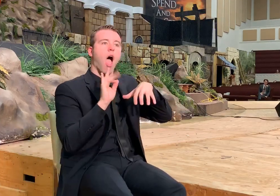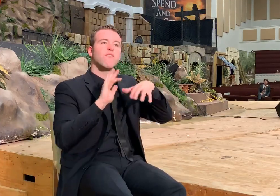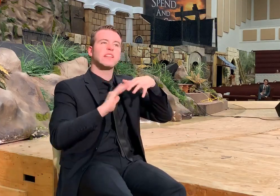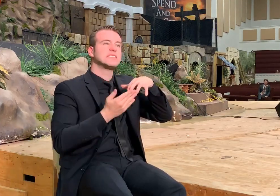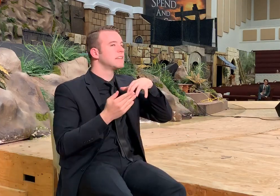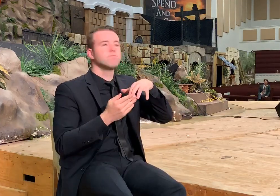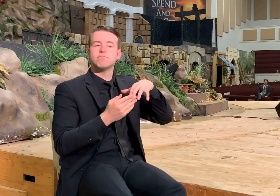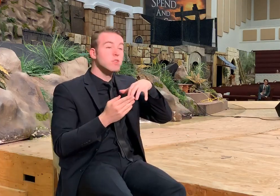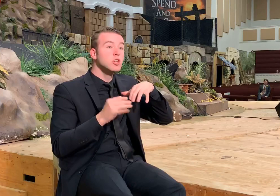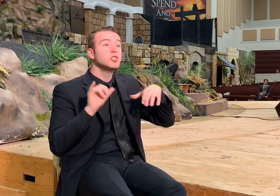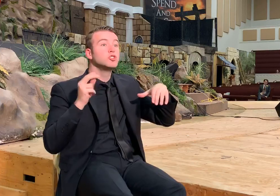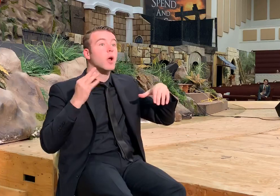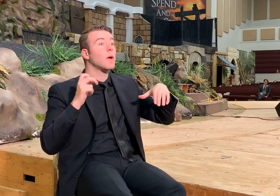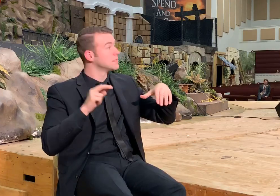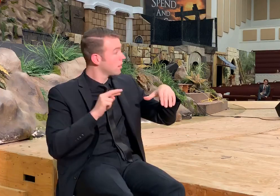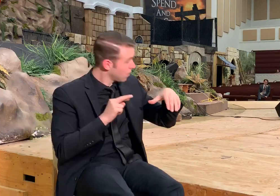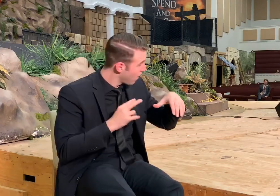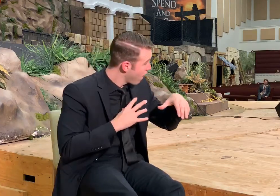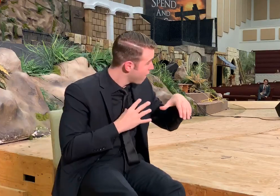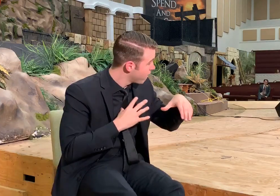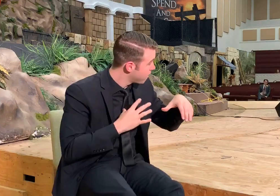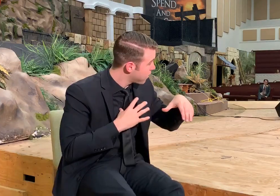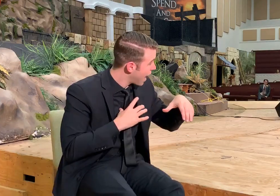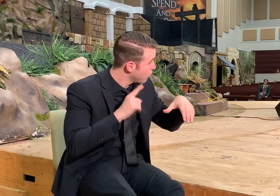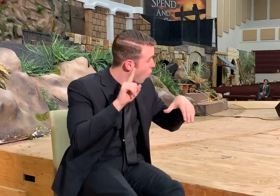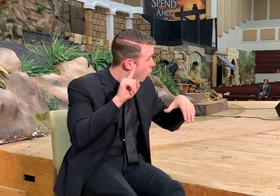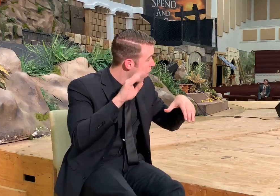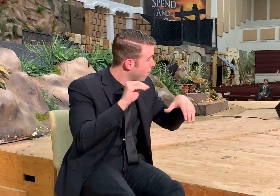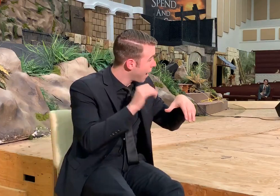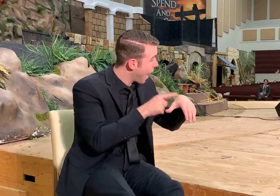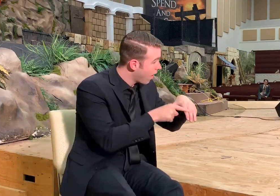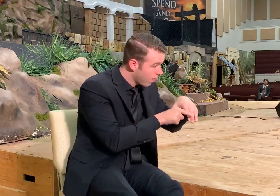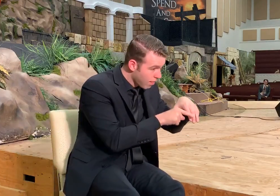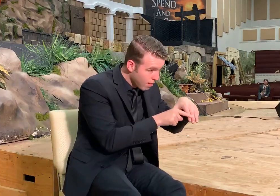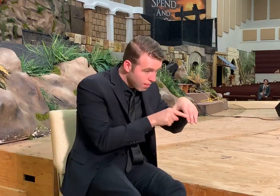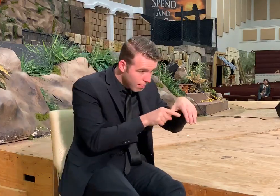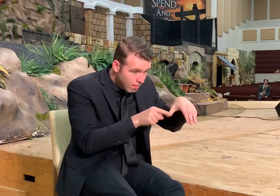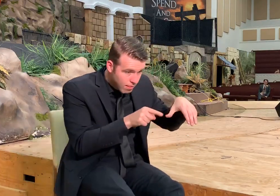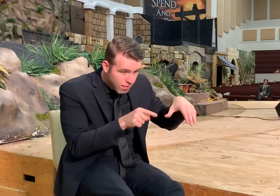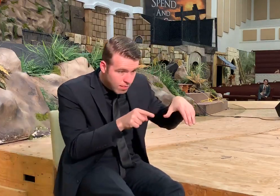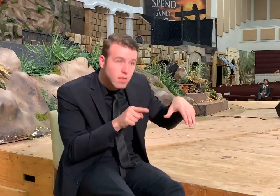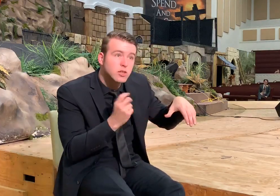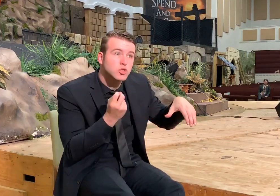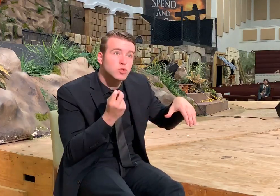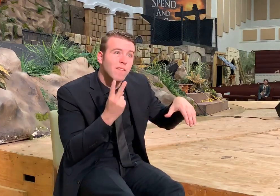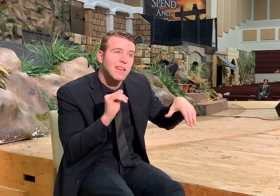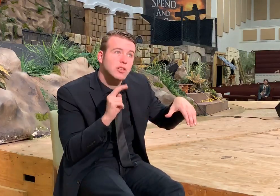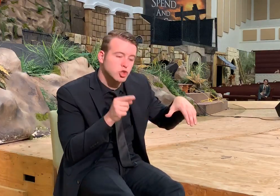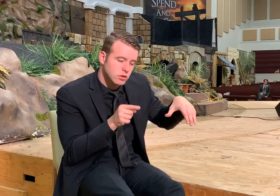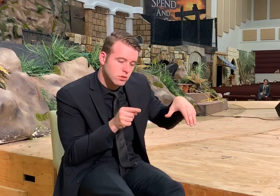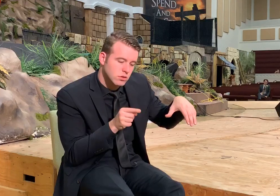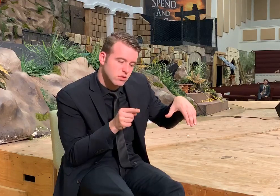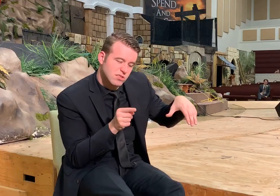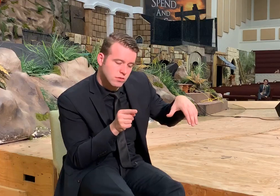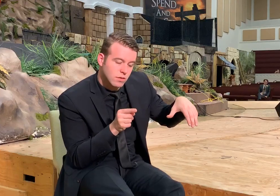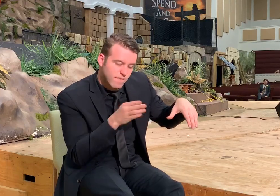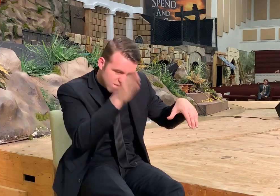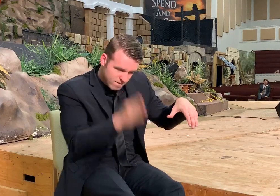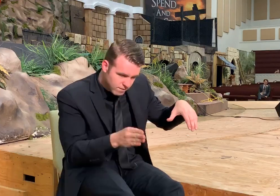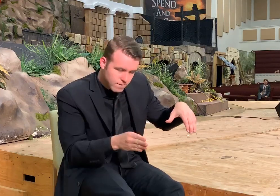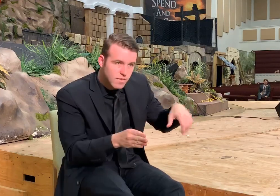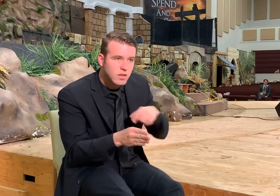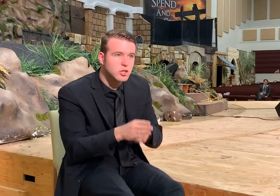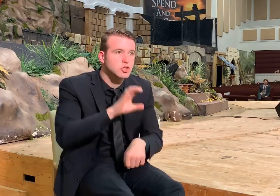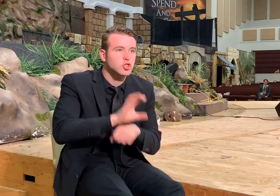And so John Wesley went 12 inches outside of one mile. I kind of like it. That was that